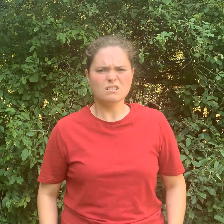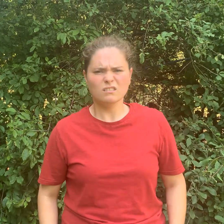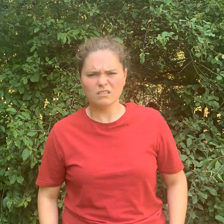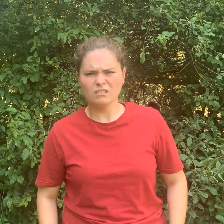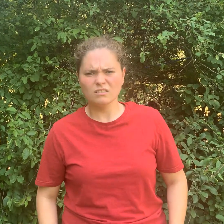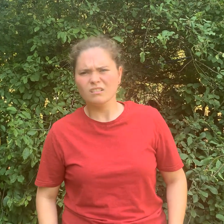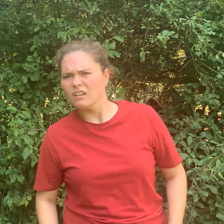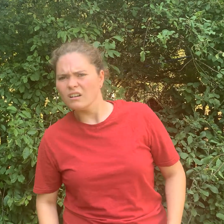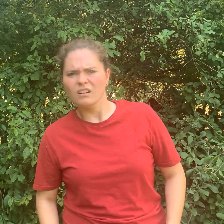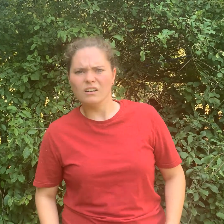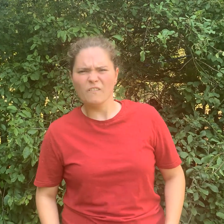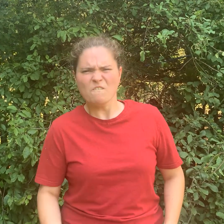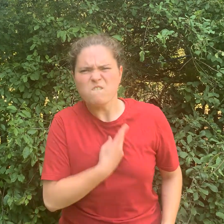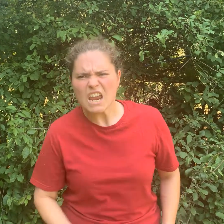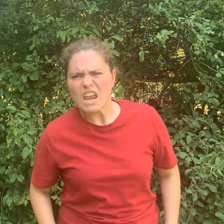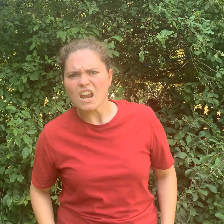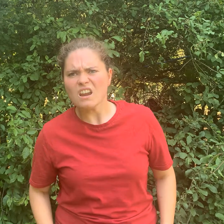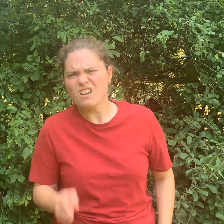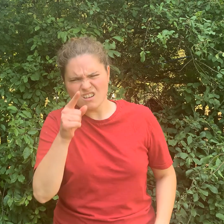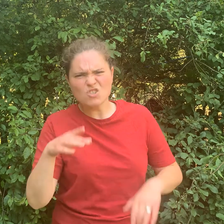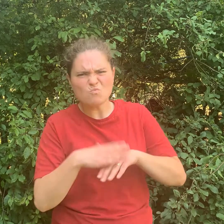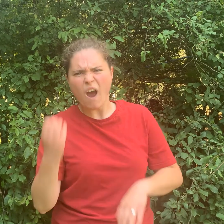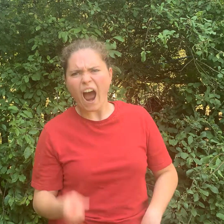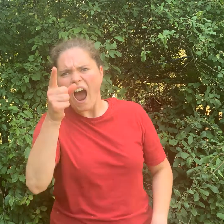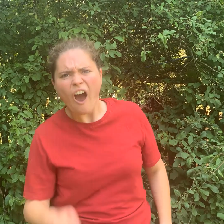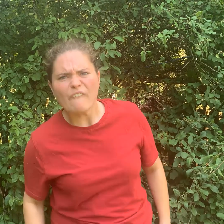I thought, what? There.